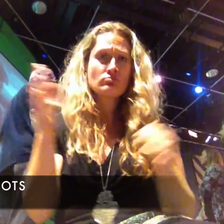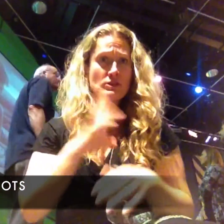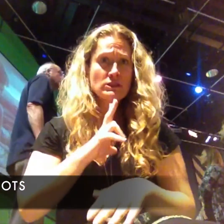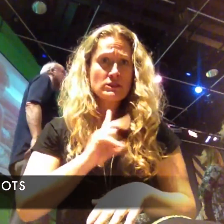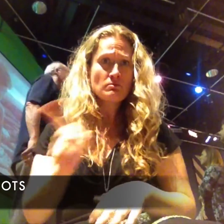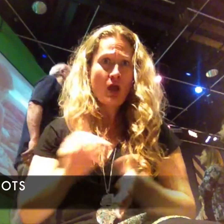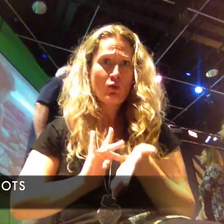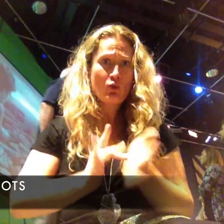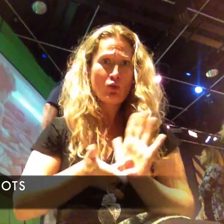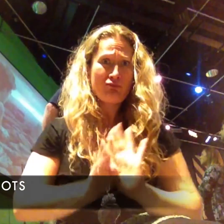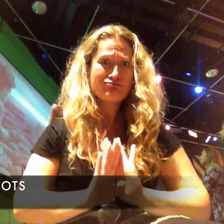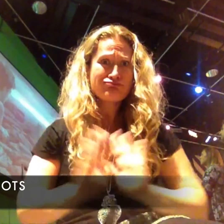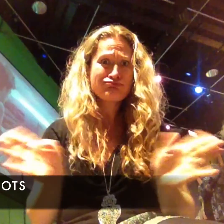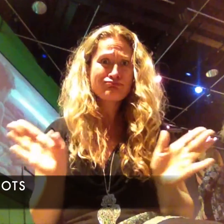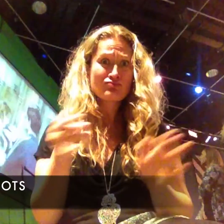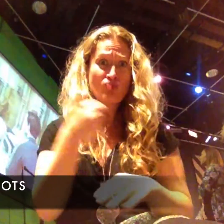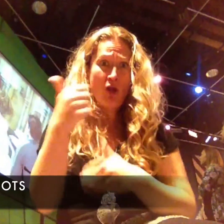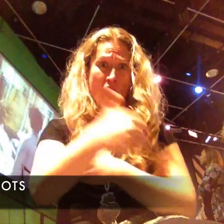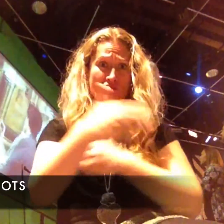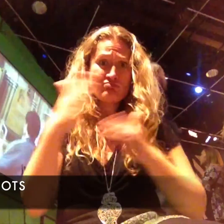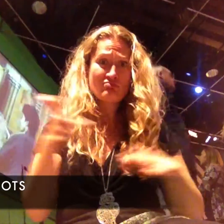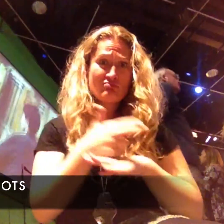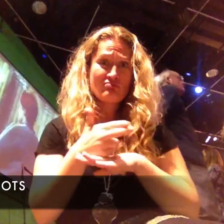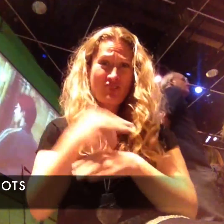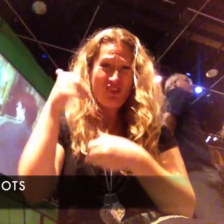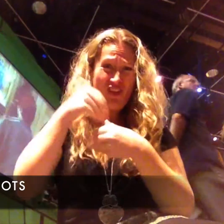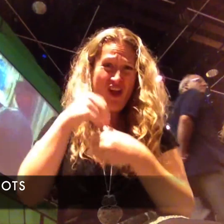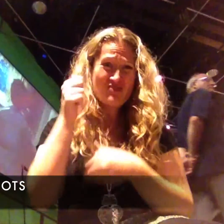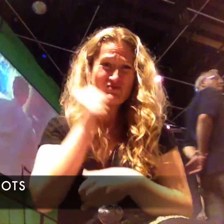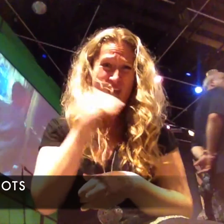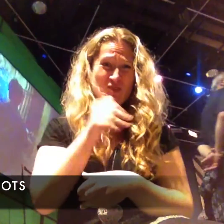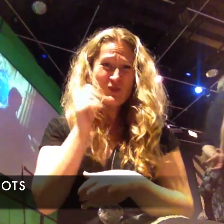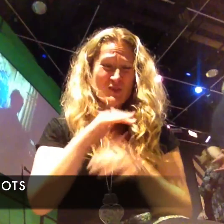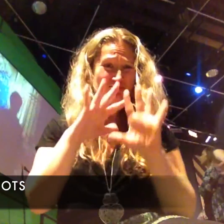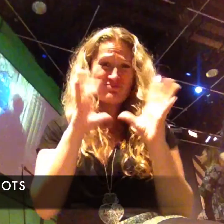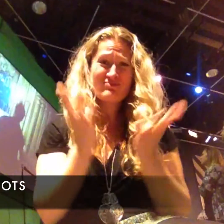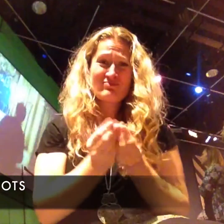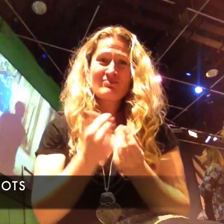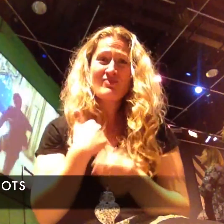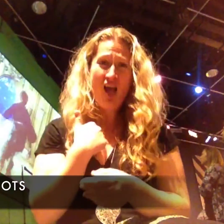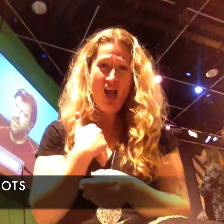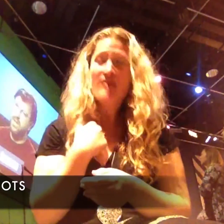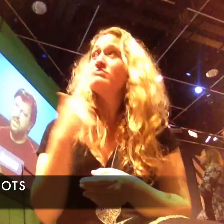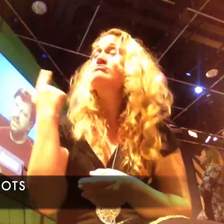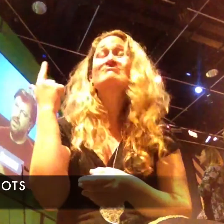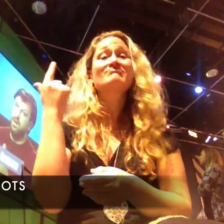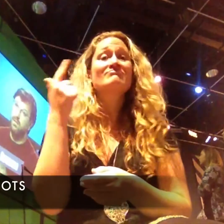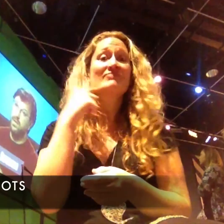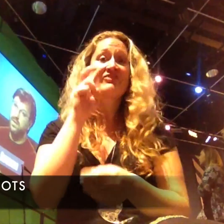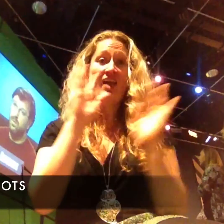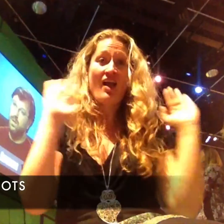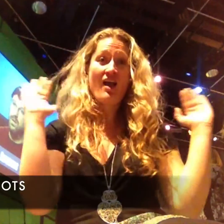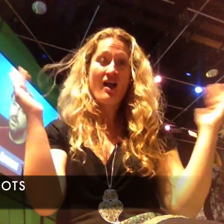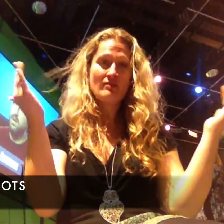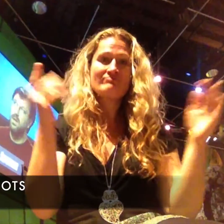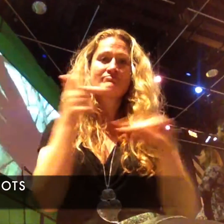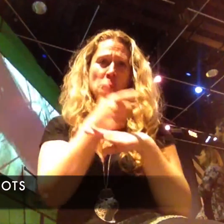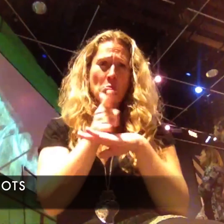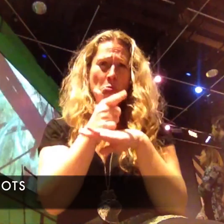visual effects. We do use visual effects on the broad spectrum that blend in hopefully so well that people